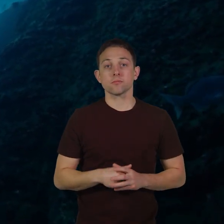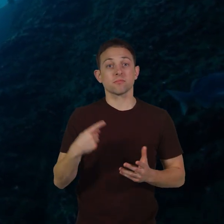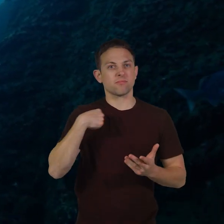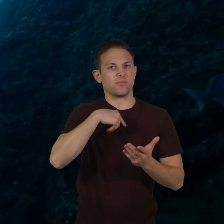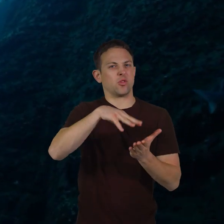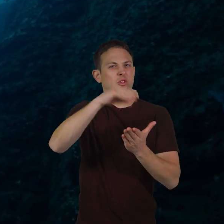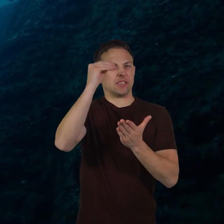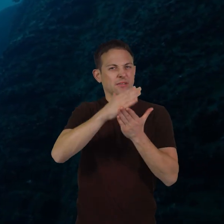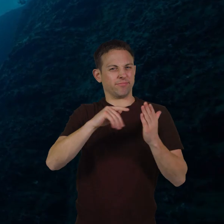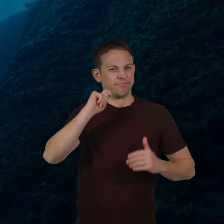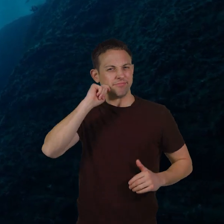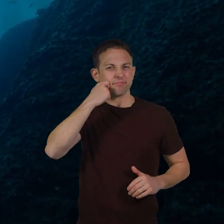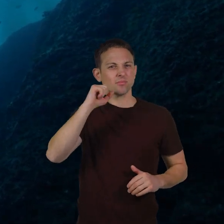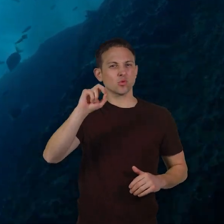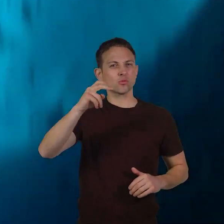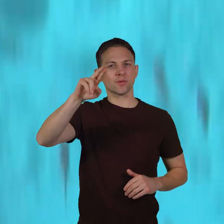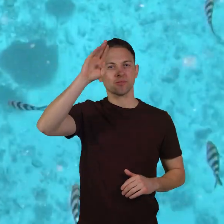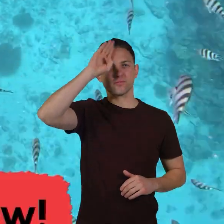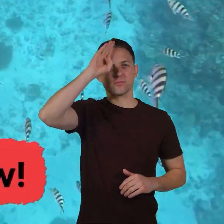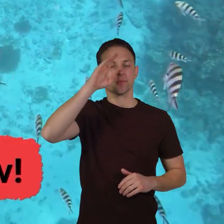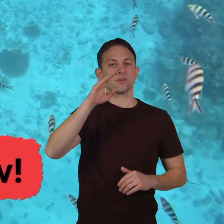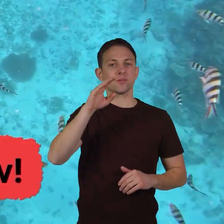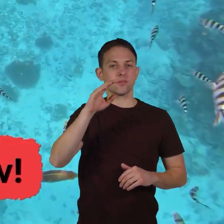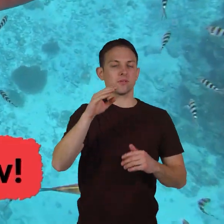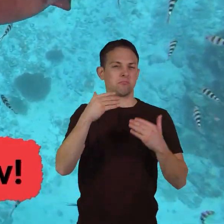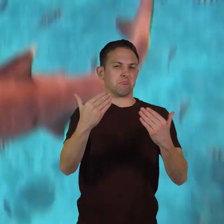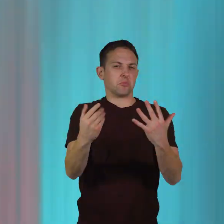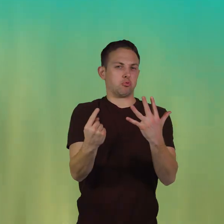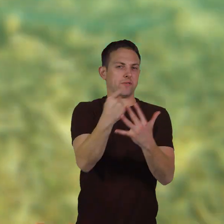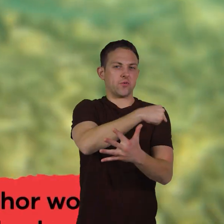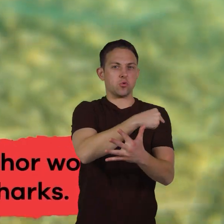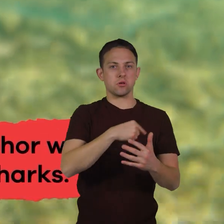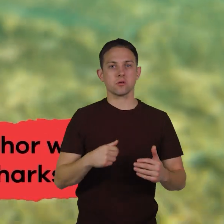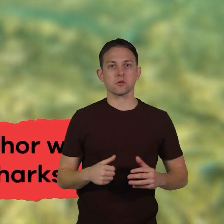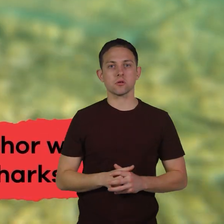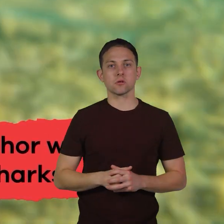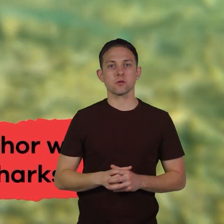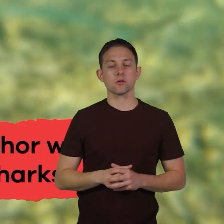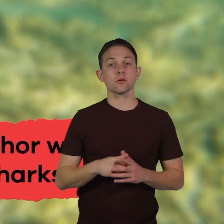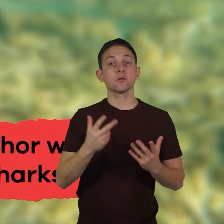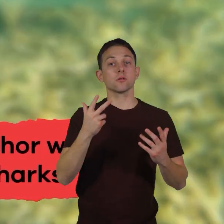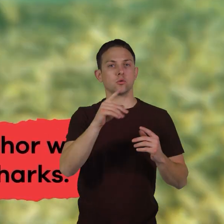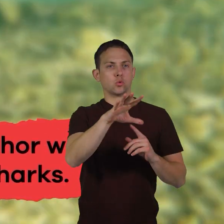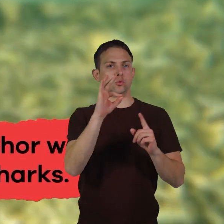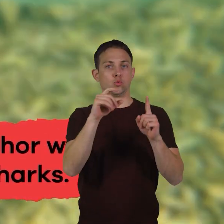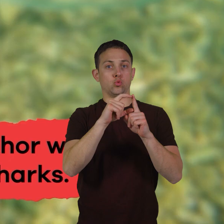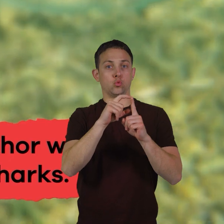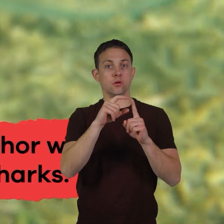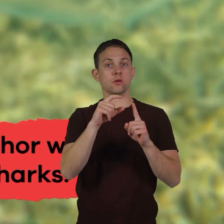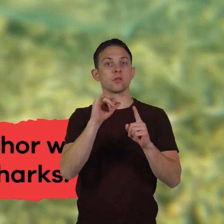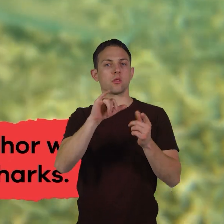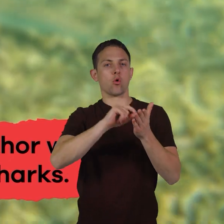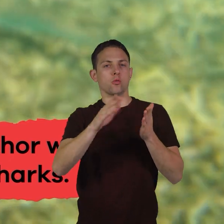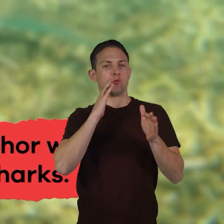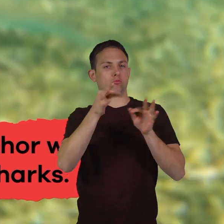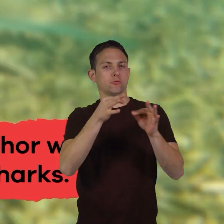some super shark facts. Let's review. Choose the word the author would say best describes sharks.